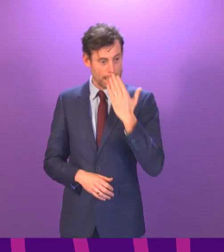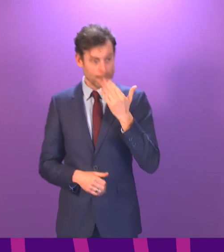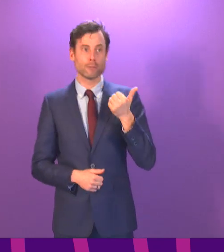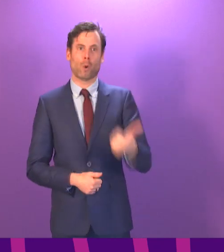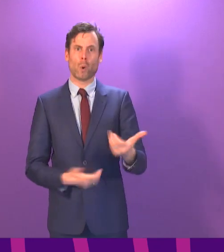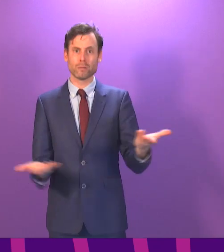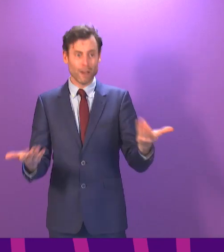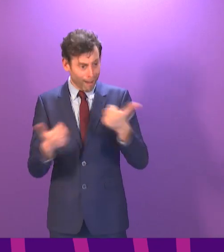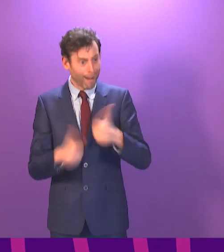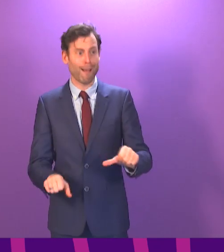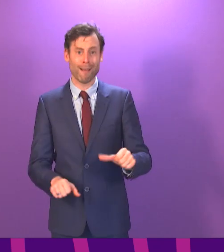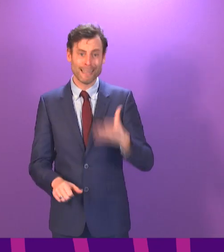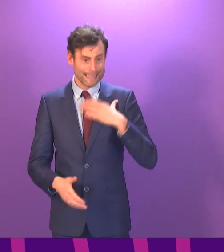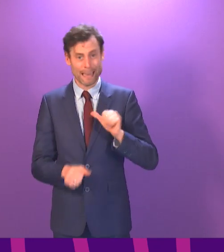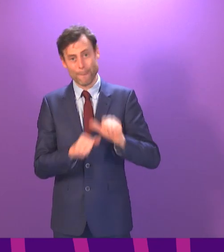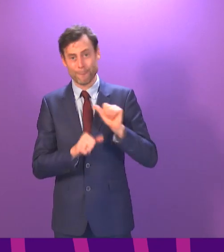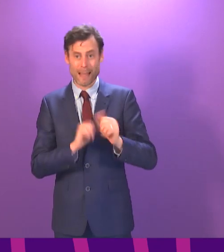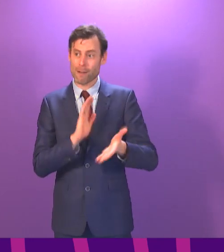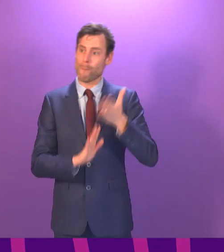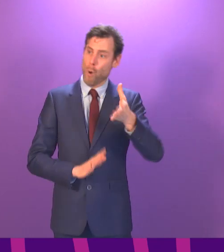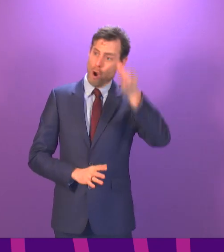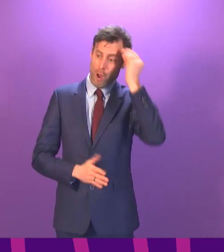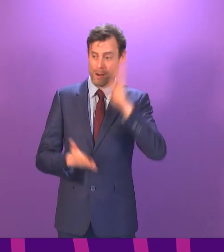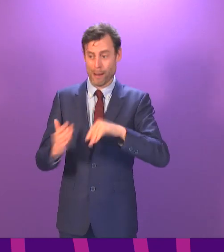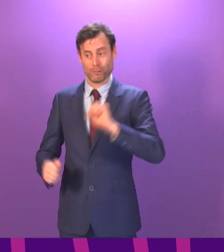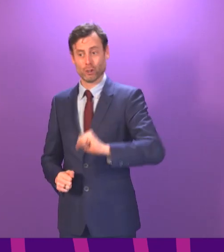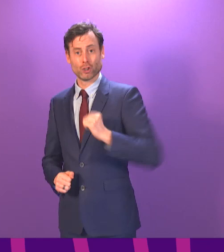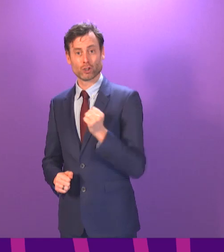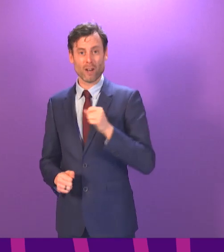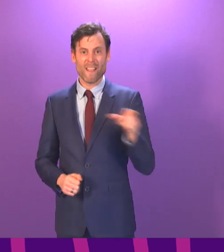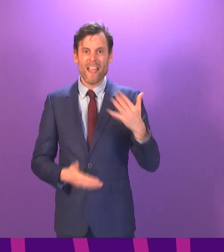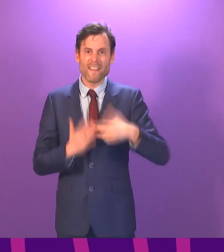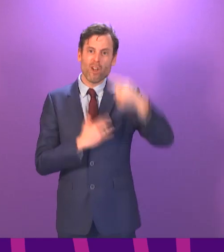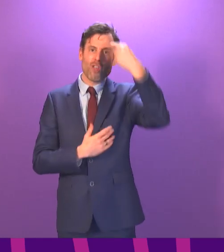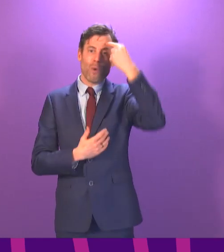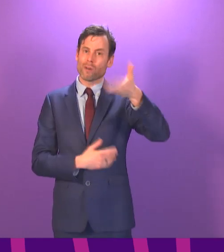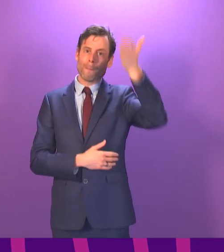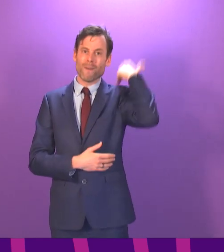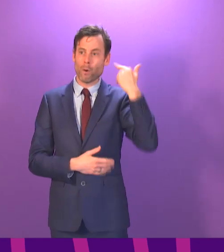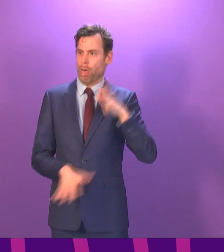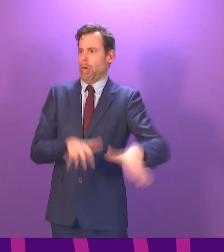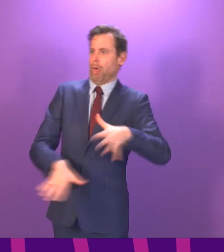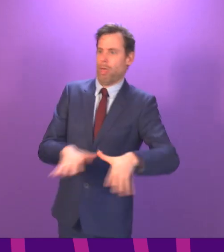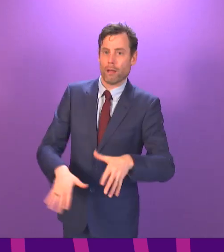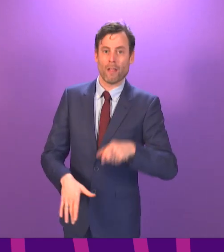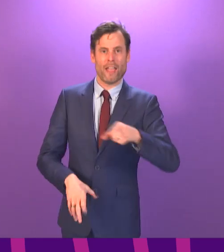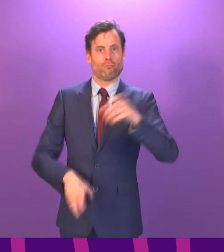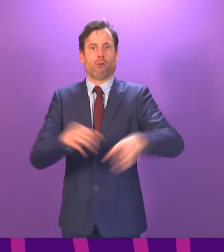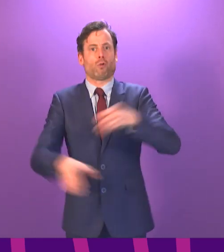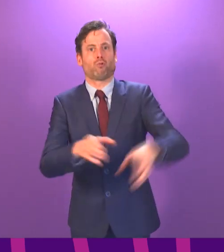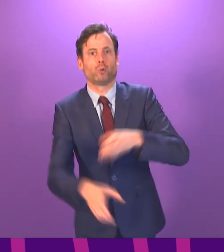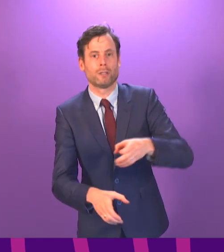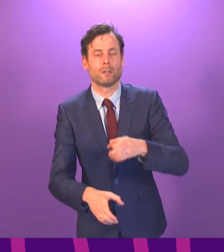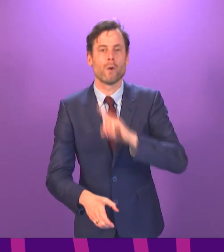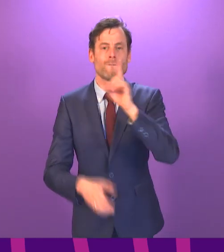direction because there's no evidence they've insisted on that at any point in the past. But doesn't it say at all, recruiting people in a so